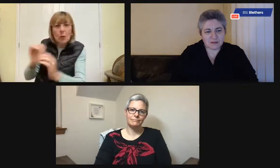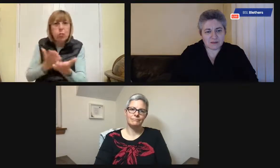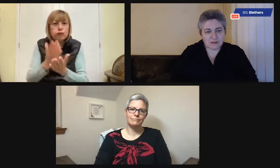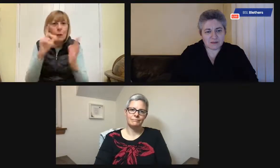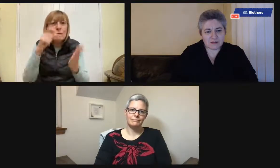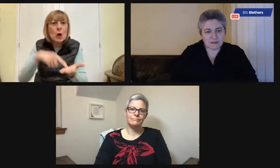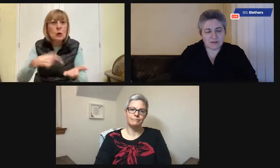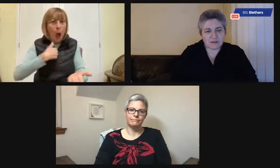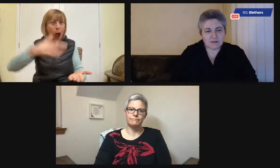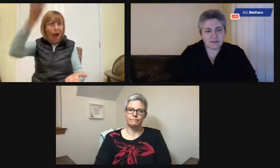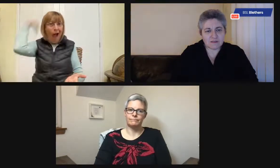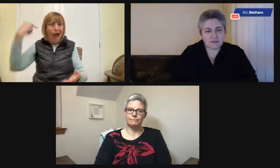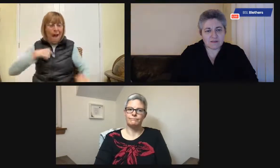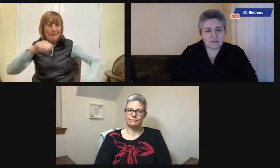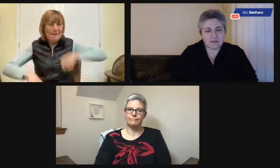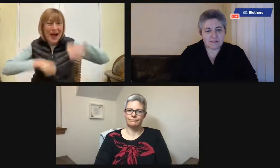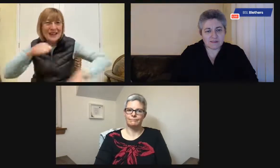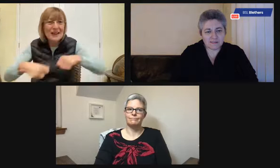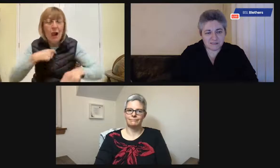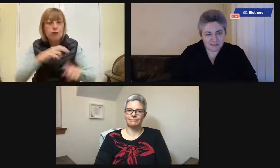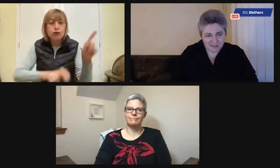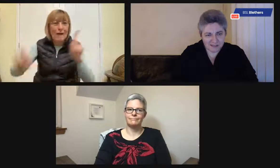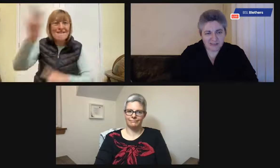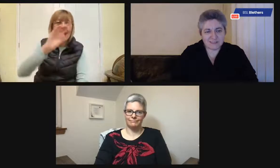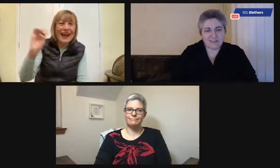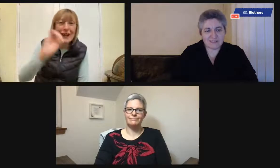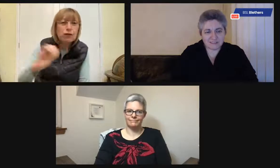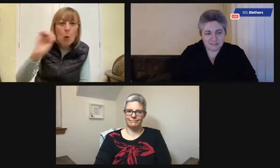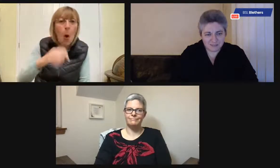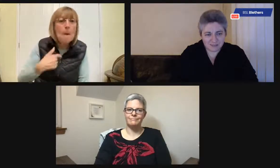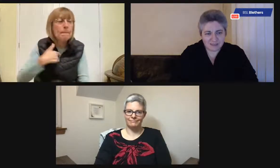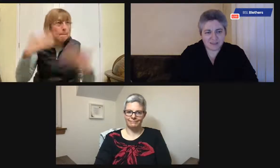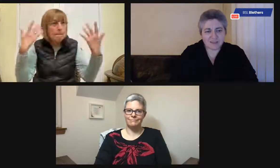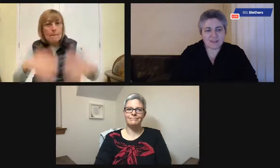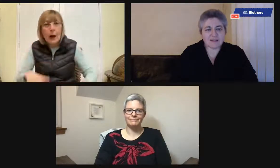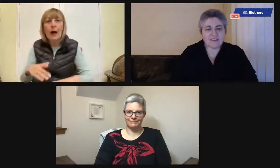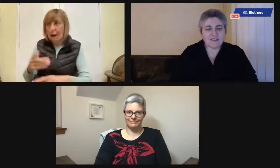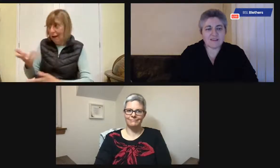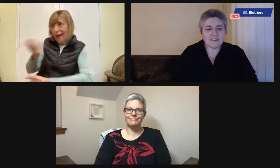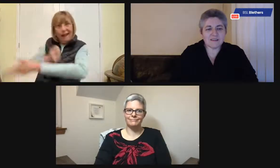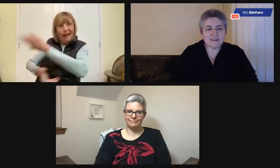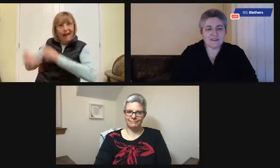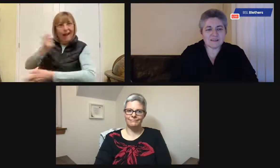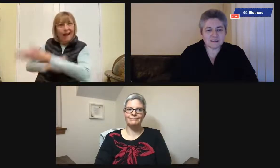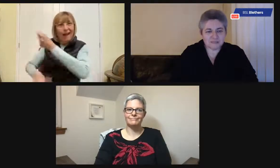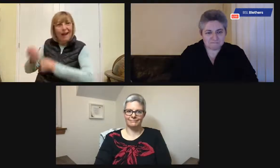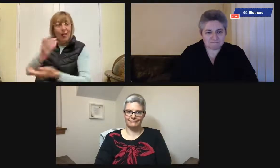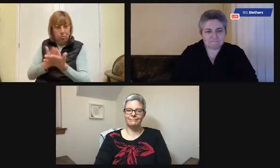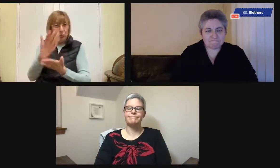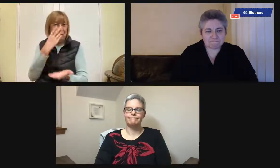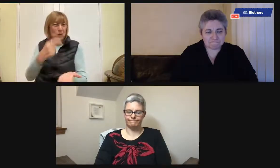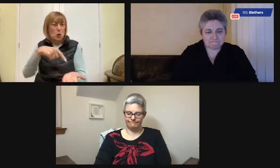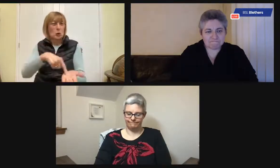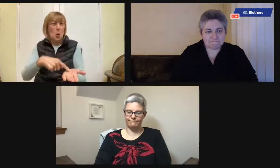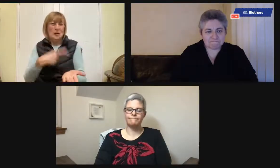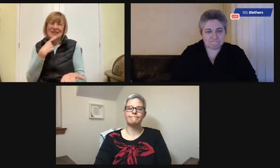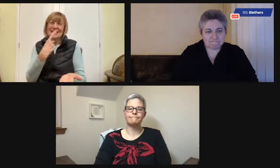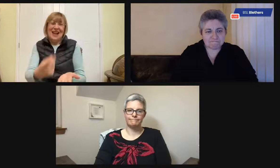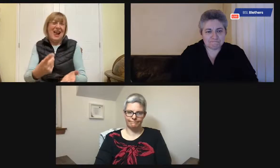hobbies, so find out about their hobbies. Maybe there are photographs of things that they did, like, oh, yeah, I went cycling around Europe once. And it can